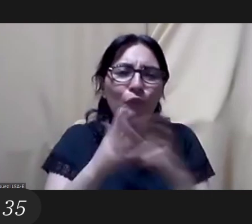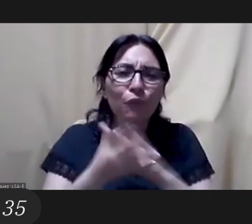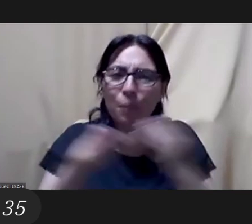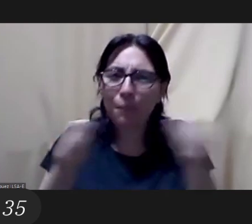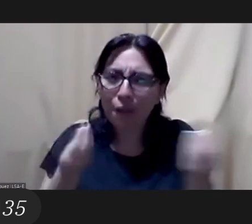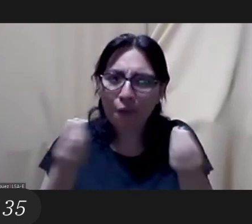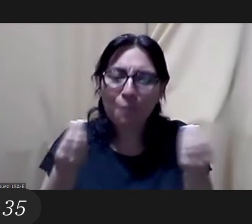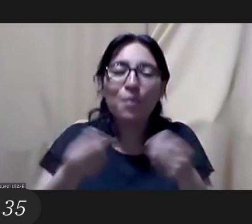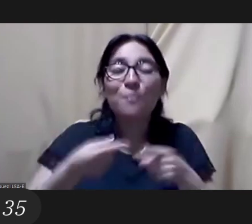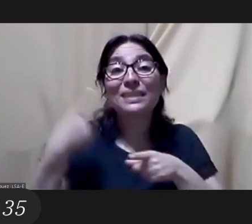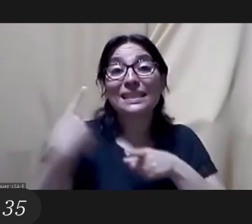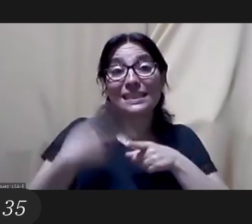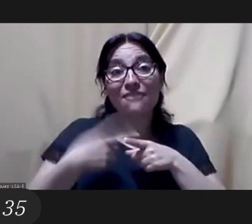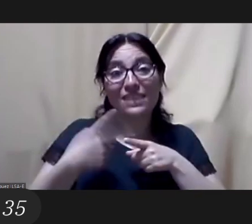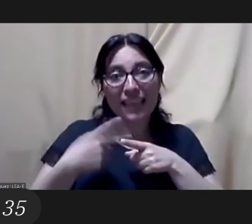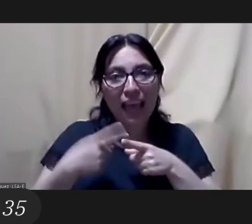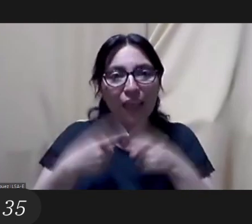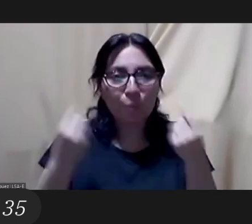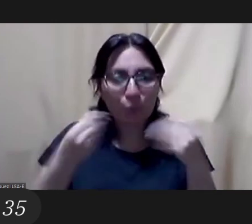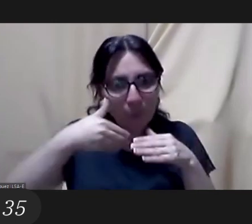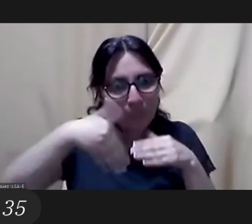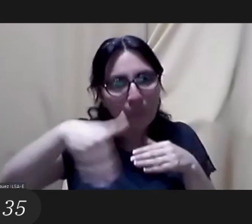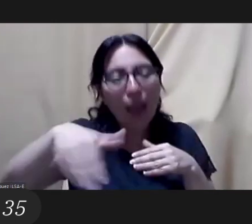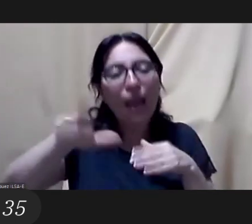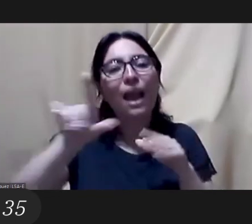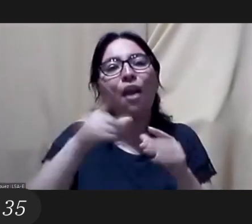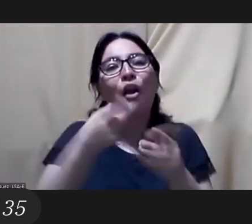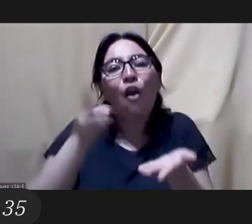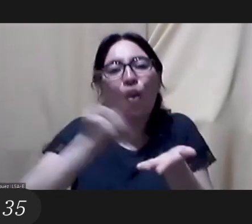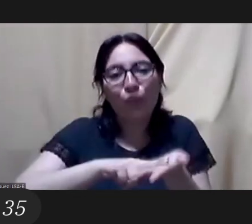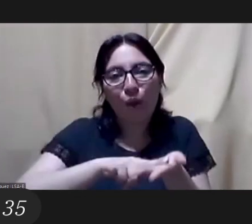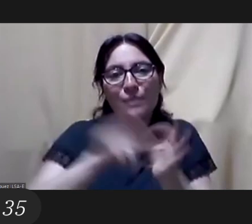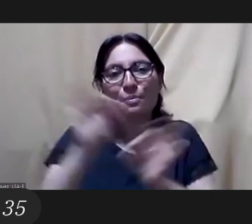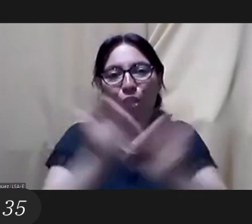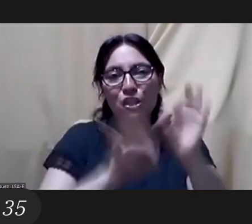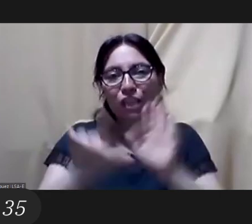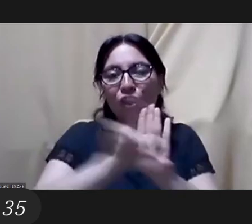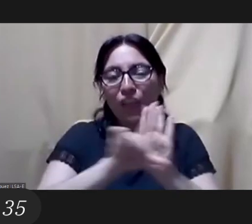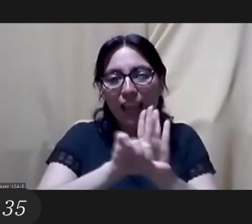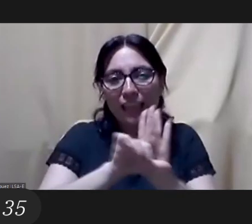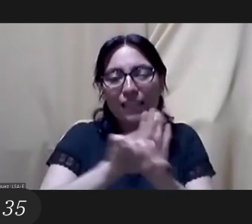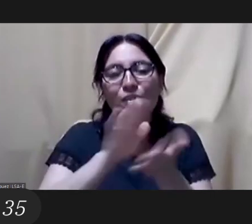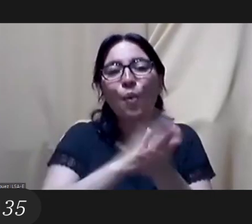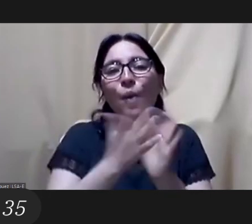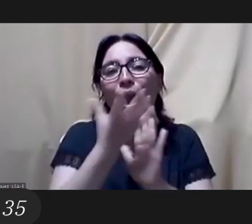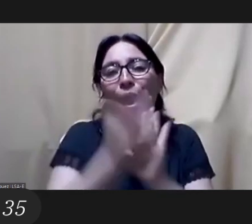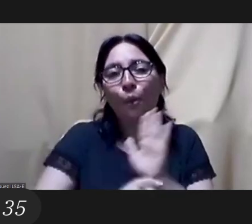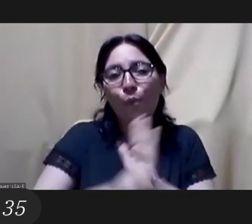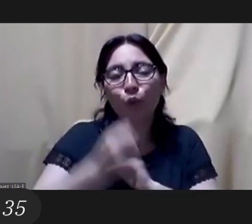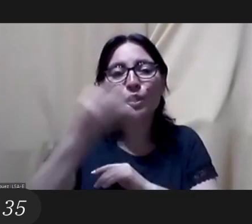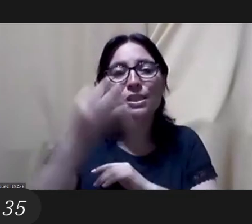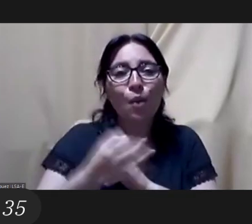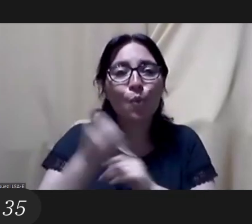to do this by celebrating this great news of the legal safe and free